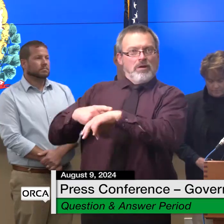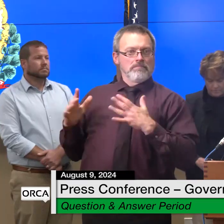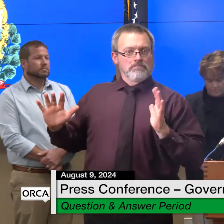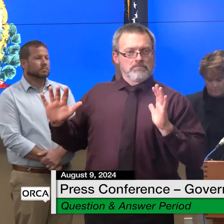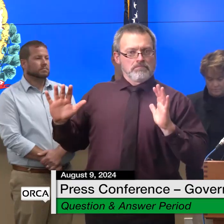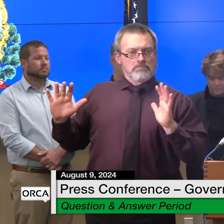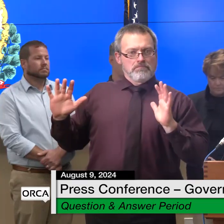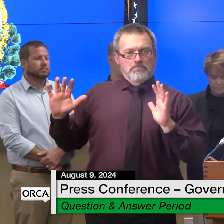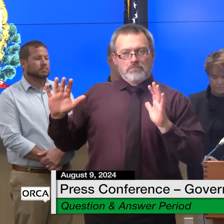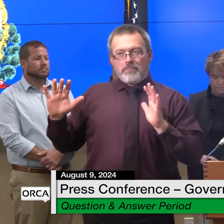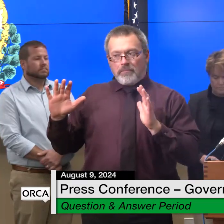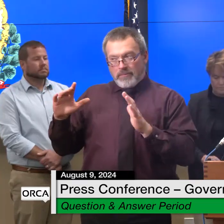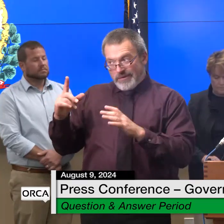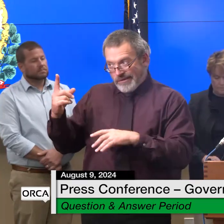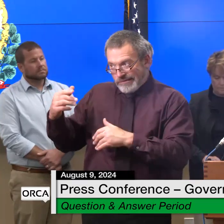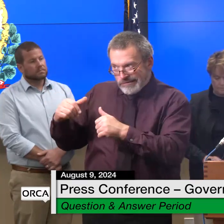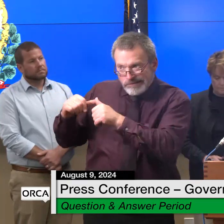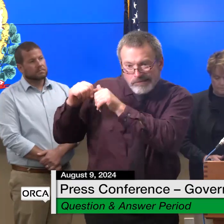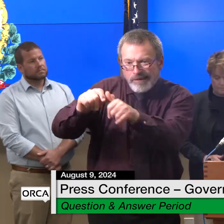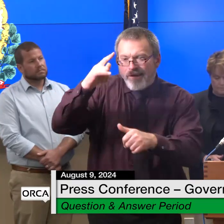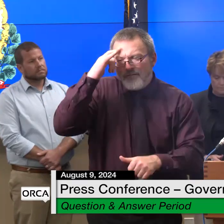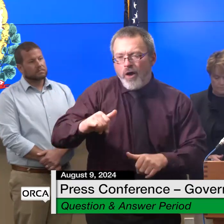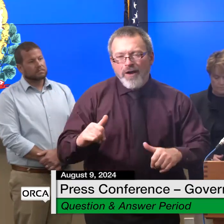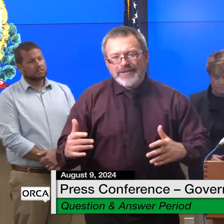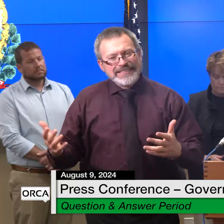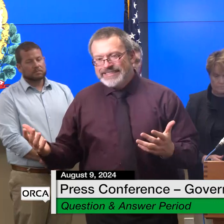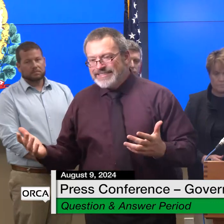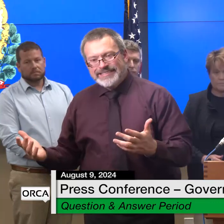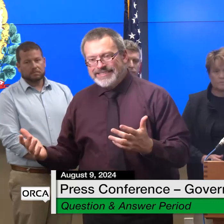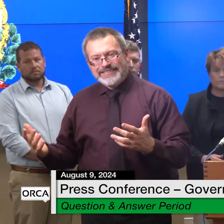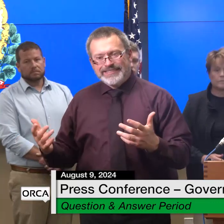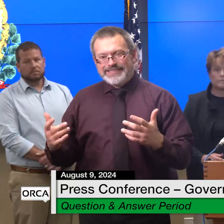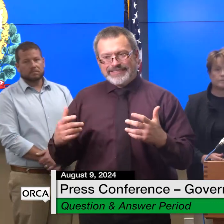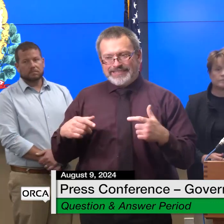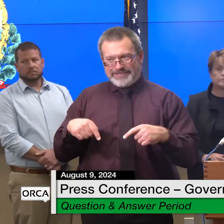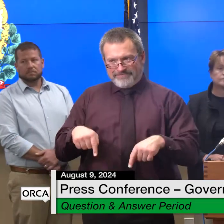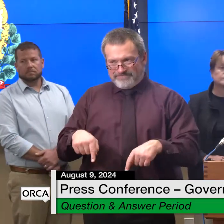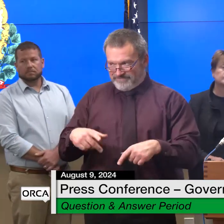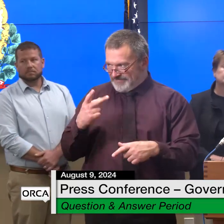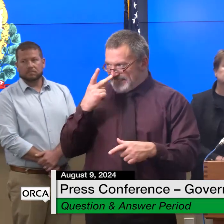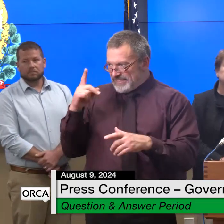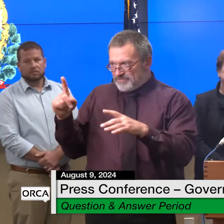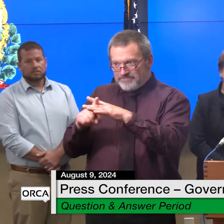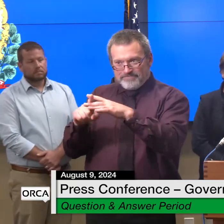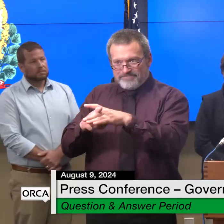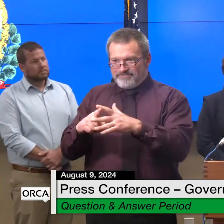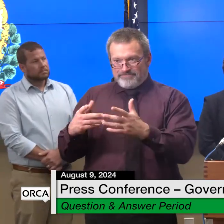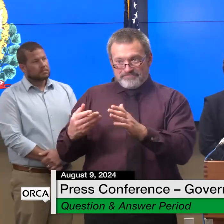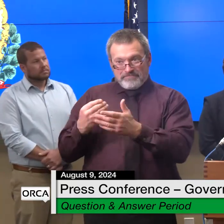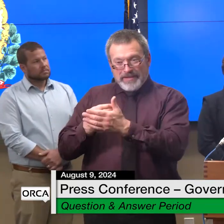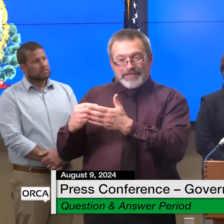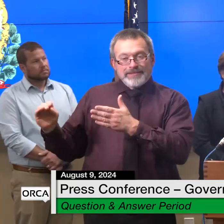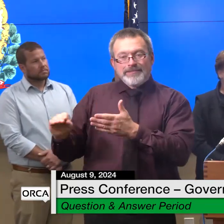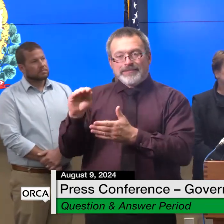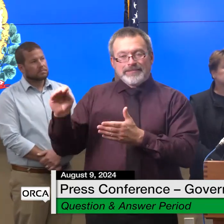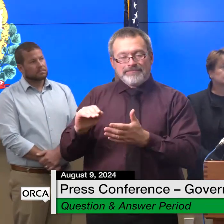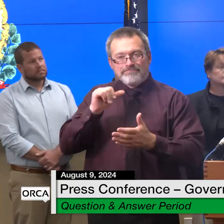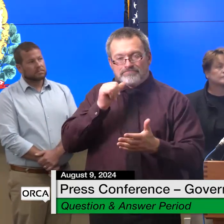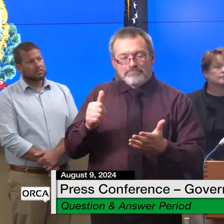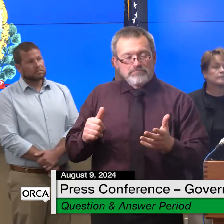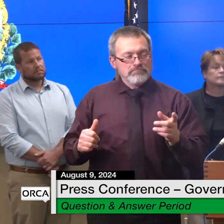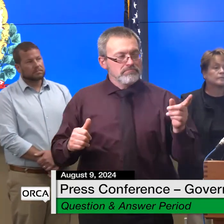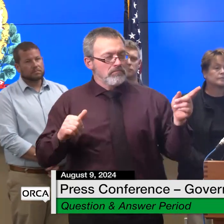don't believe what we're seeing right now is is ongoing great thank you very much back to the room